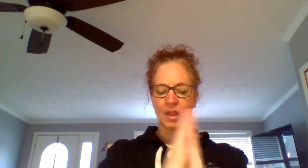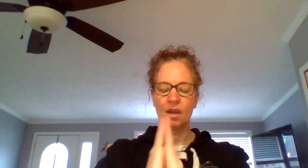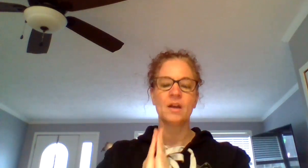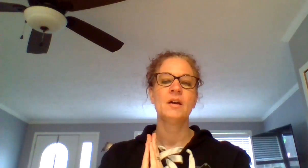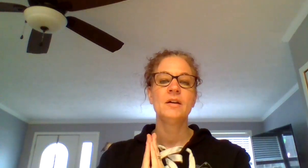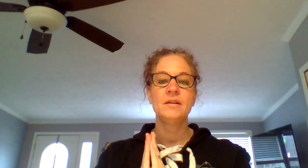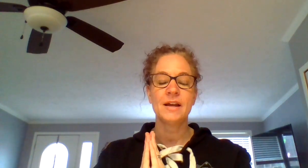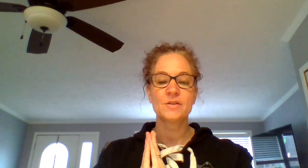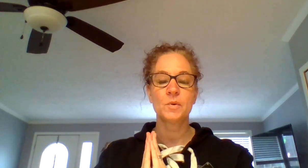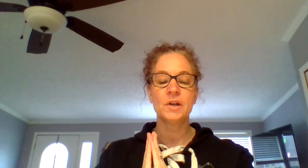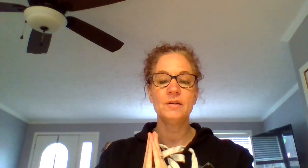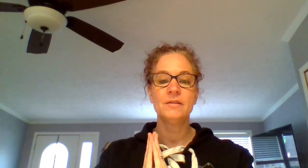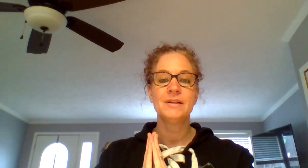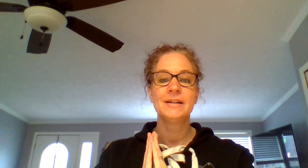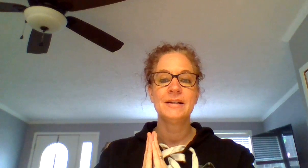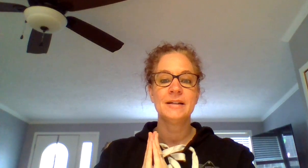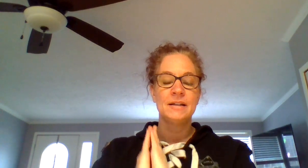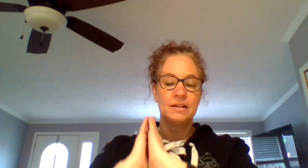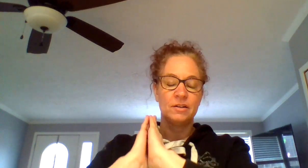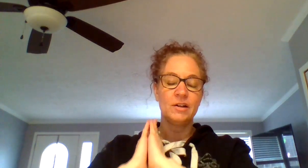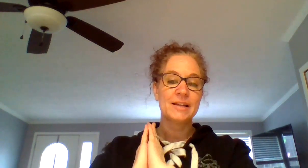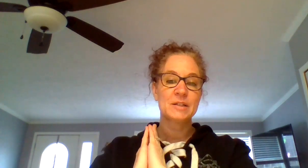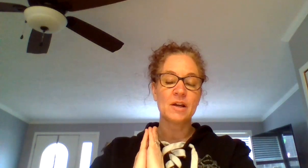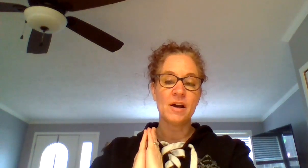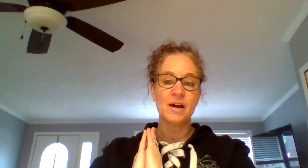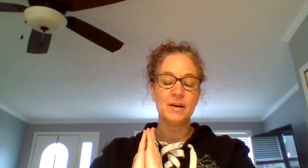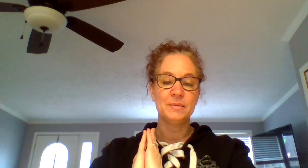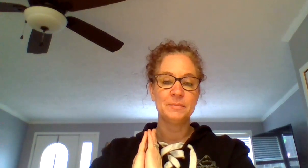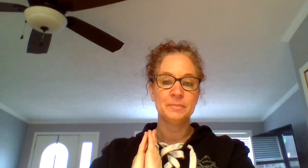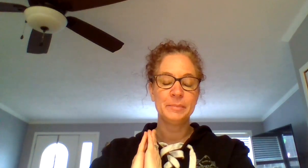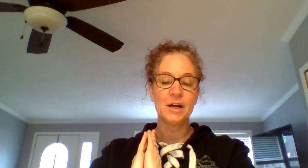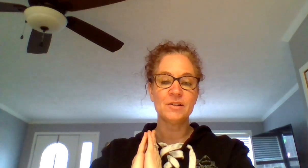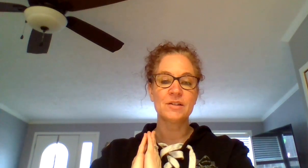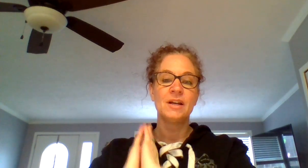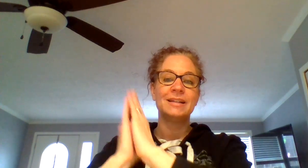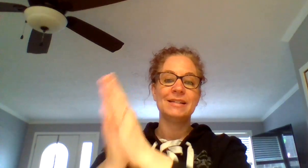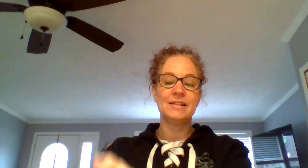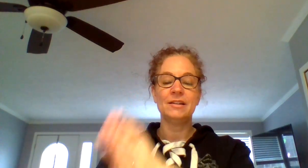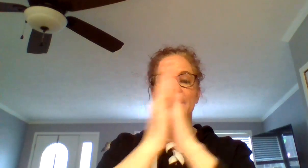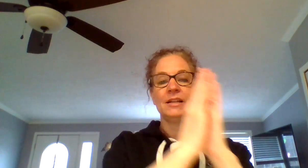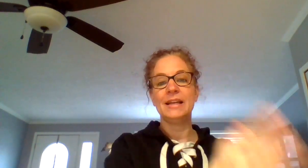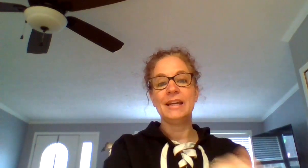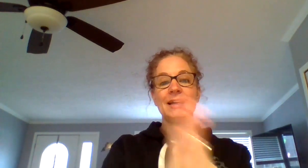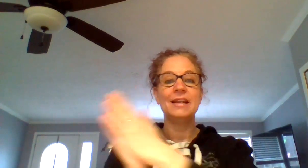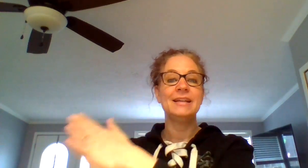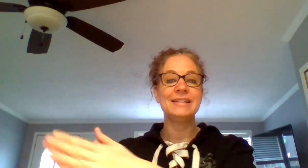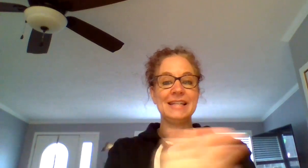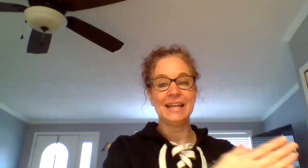Next word. Next next part. D, id, did.